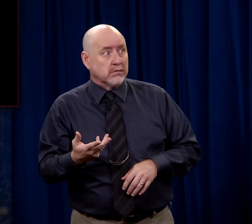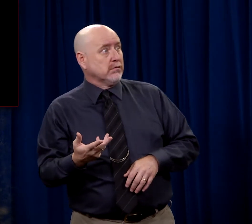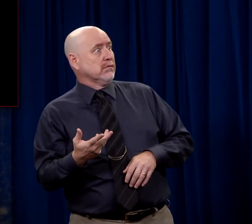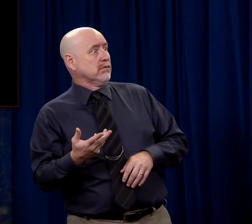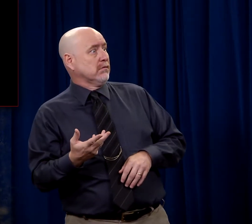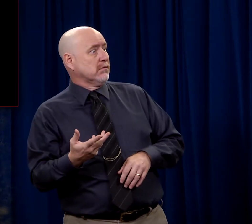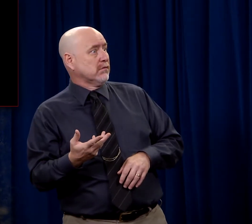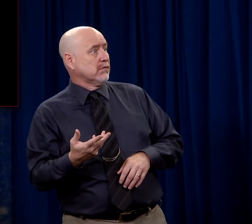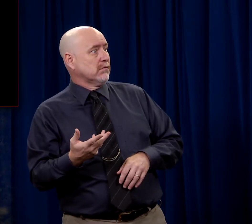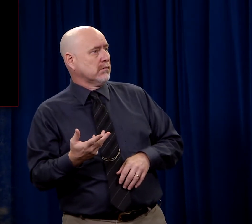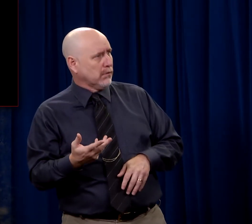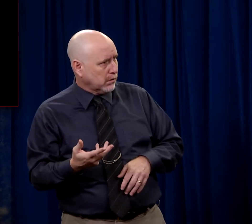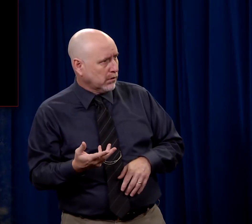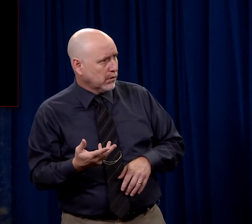And they kind of came apart.